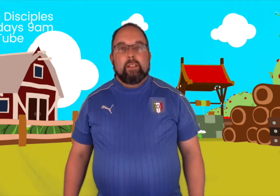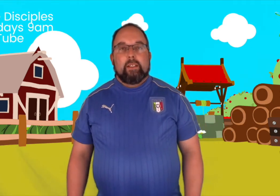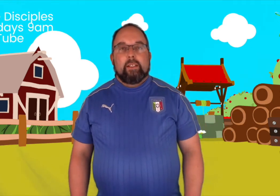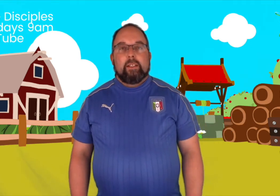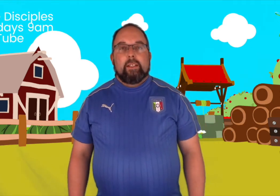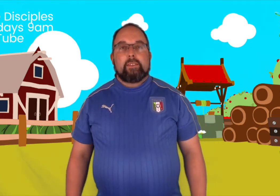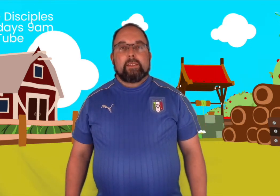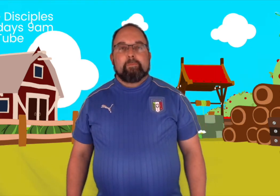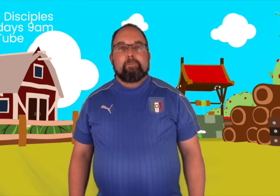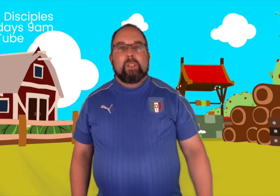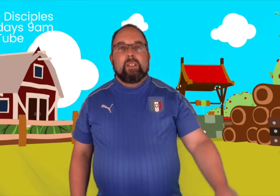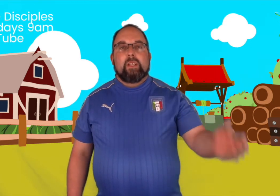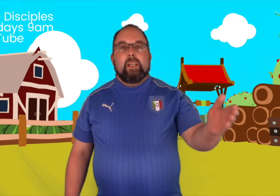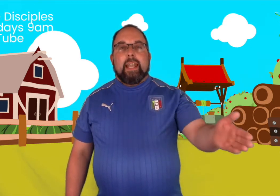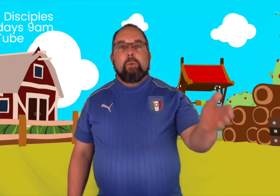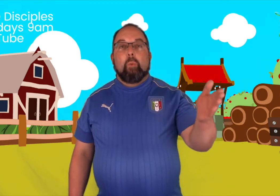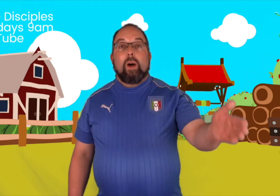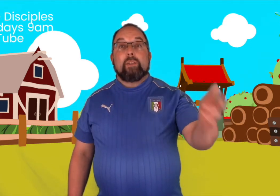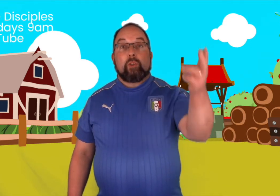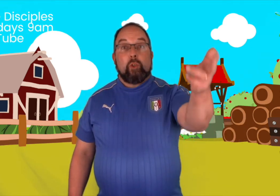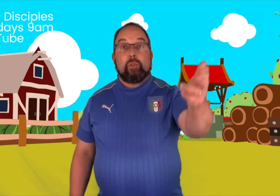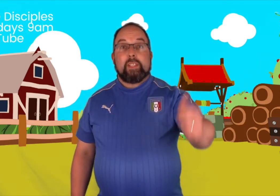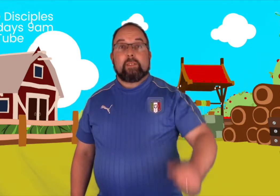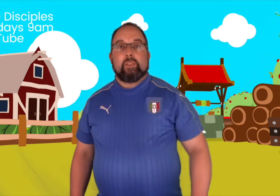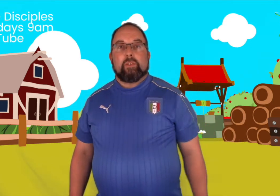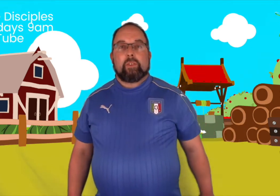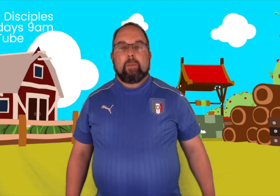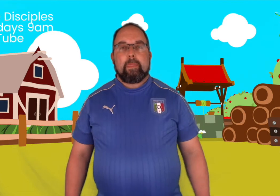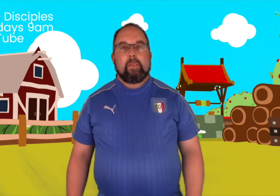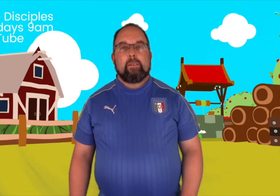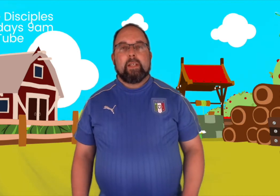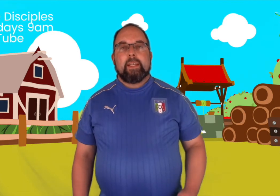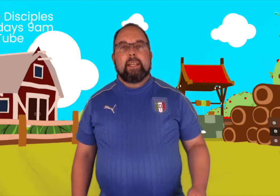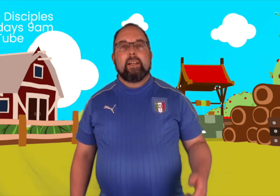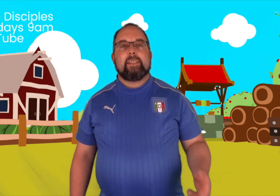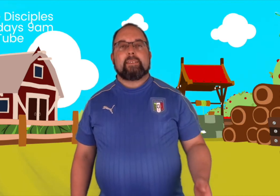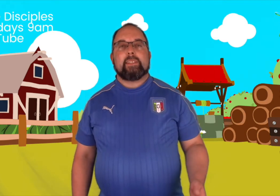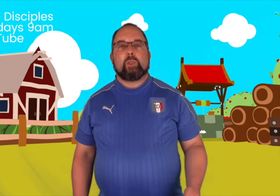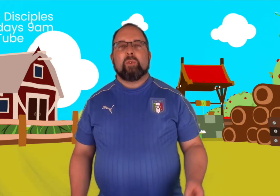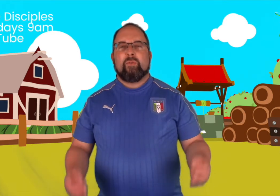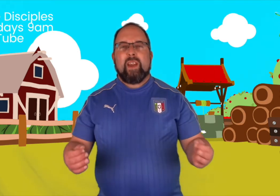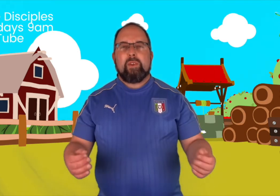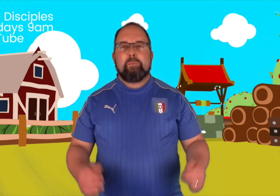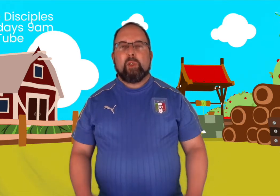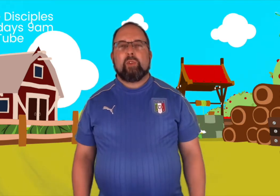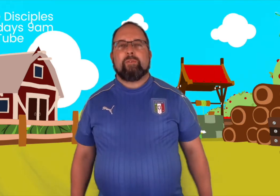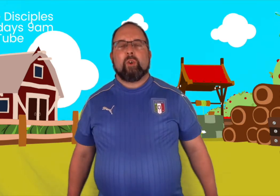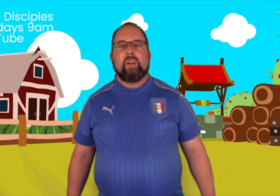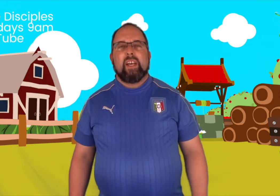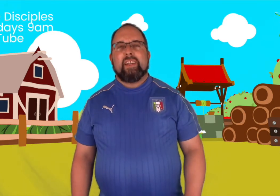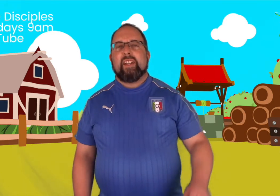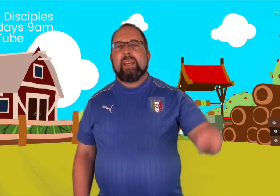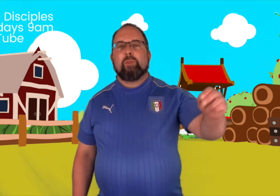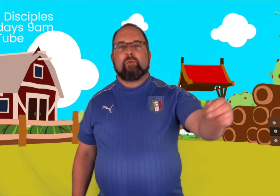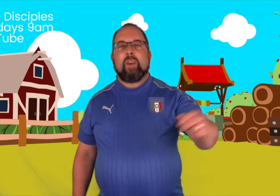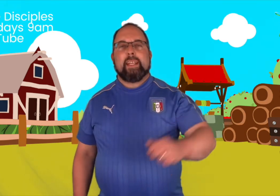Listen, there were once two sisters. Their youngest sister was very beautiful, and her name was Rachel.